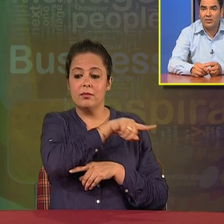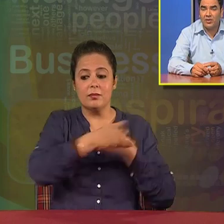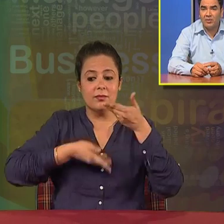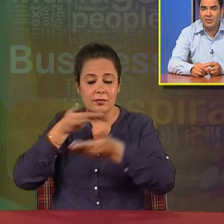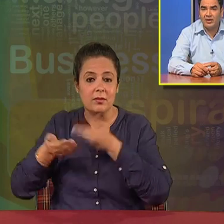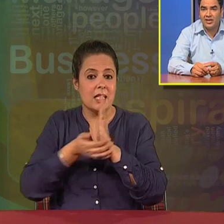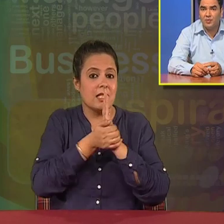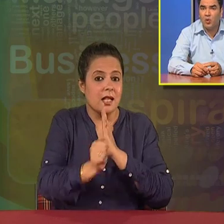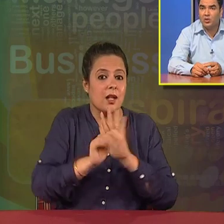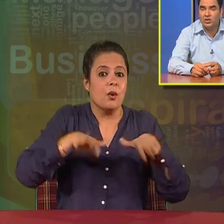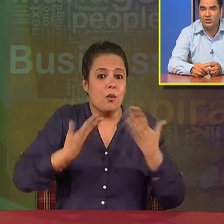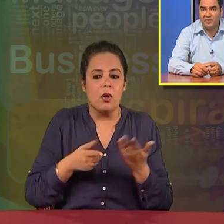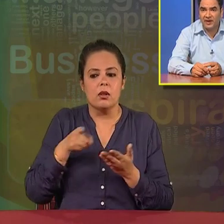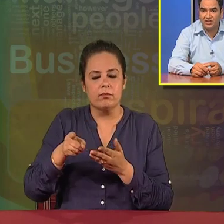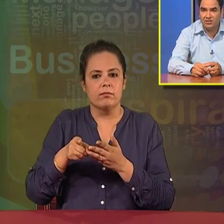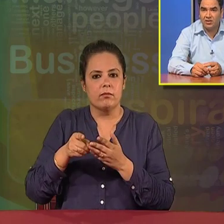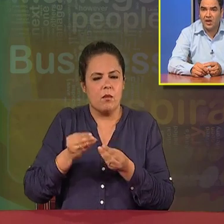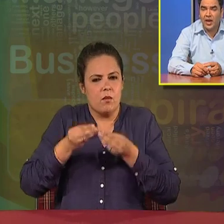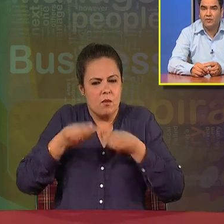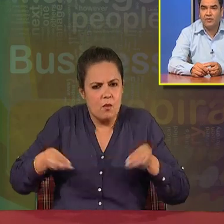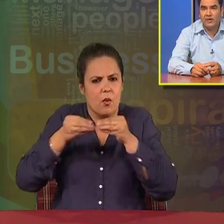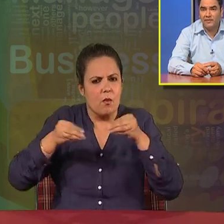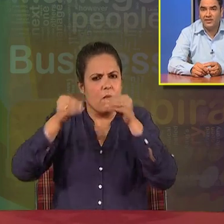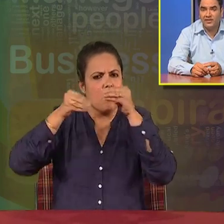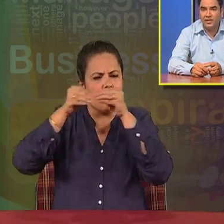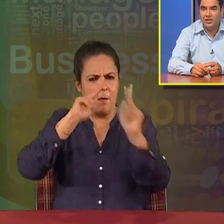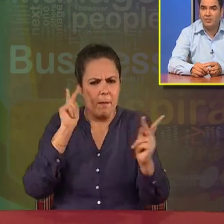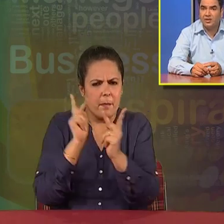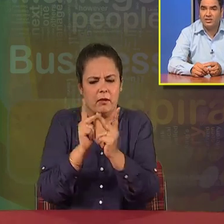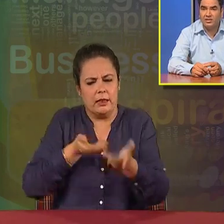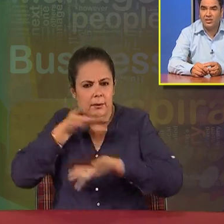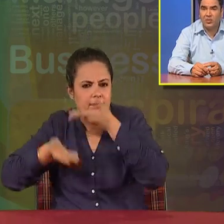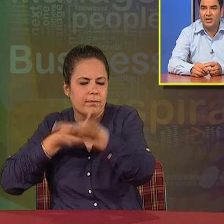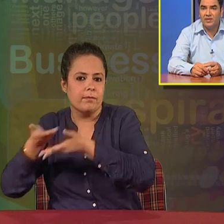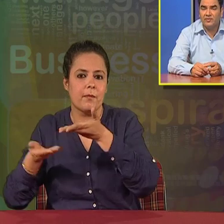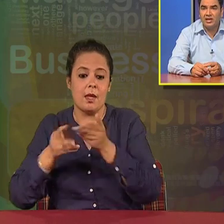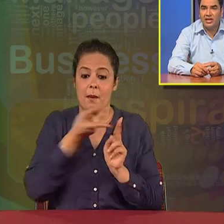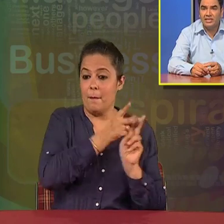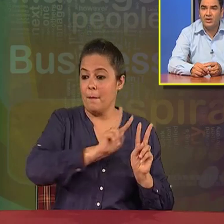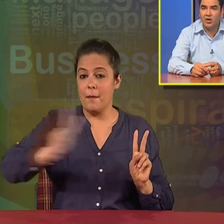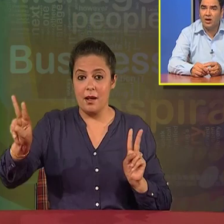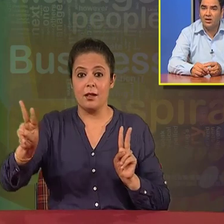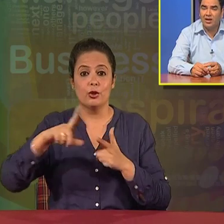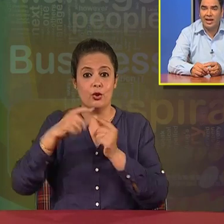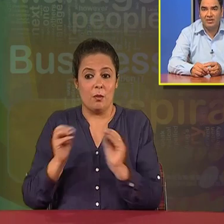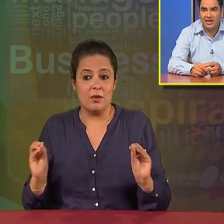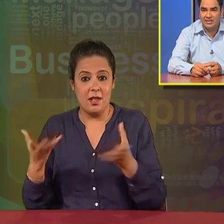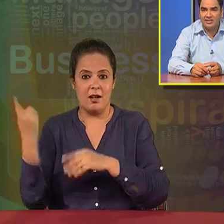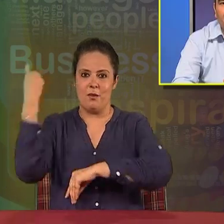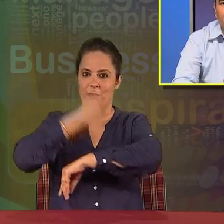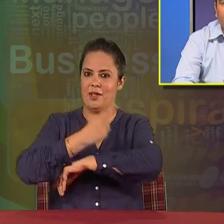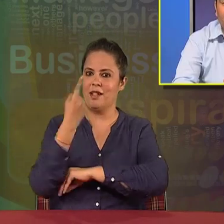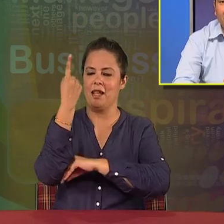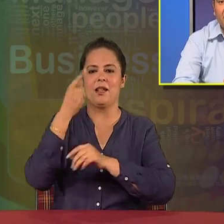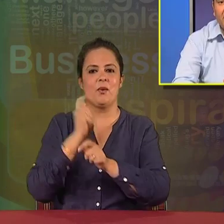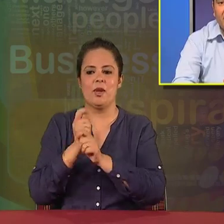these are being explored to the perfection. And from the very first day, the person will give his or her level best.